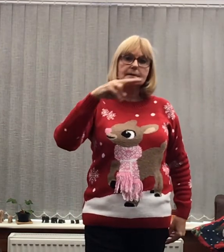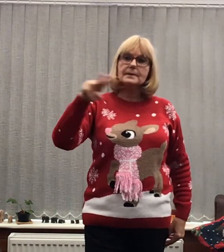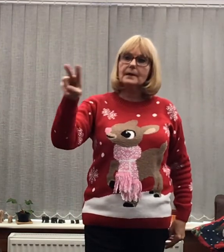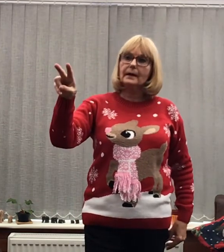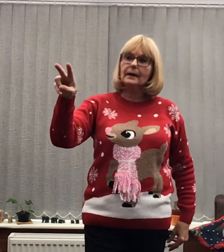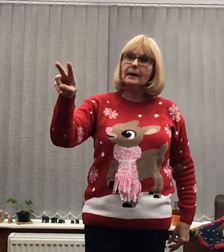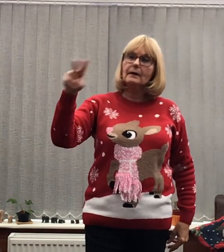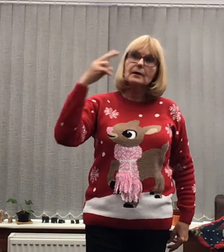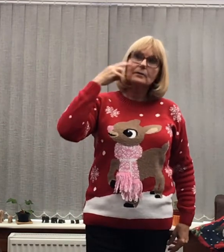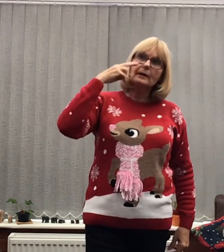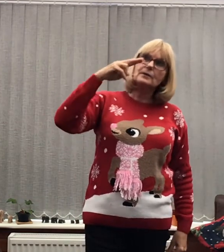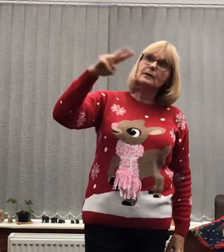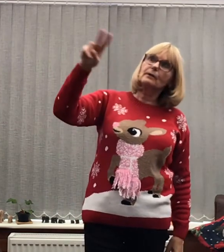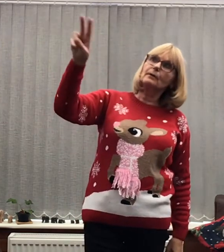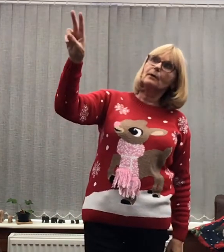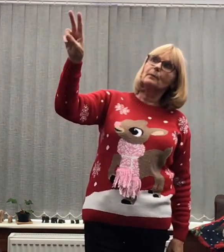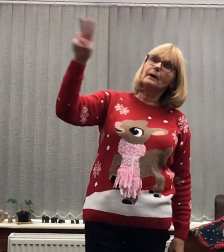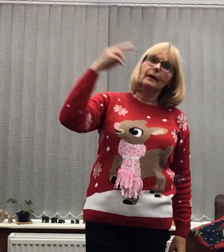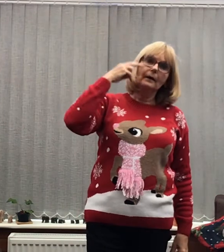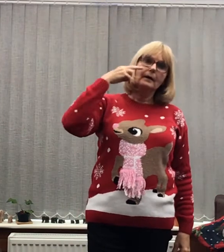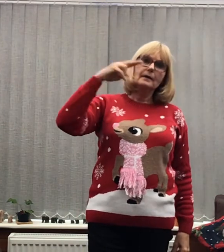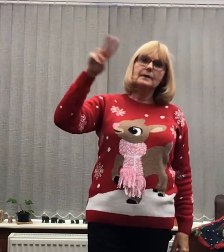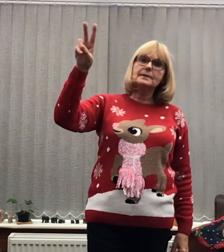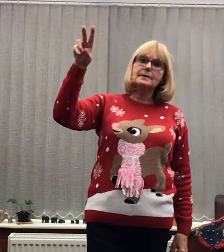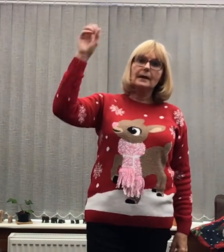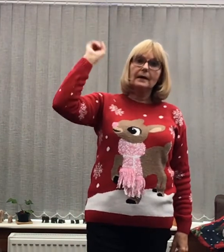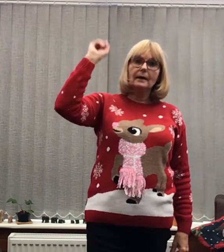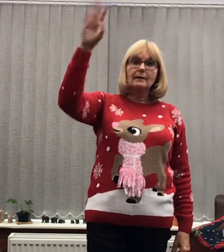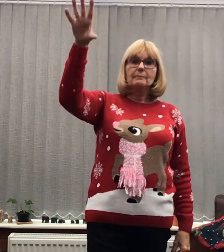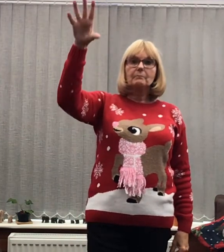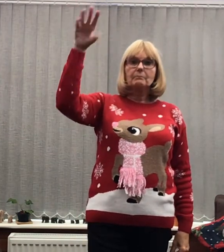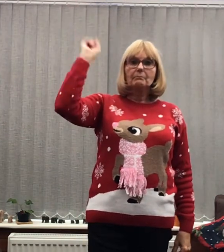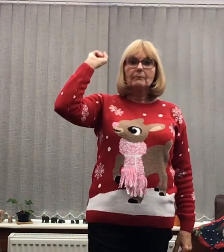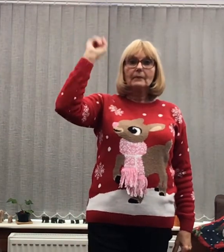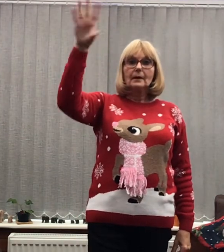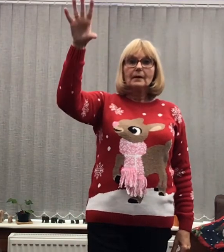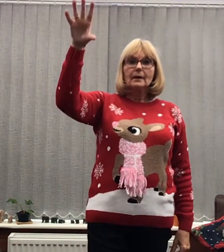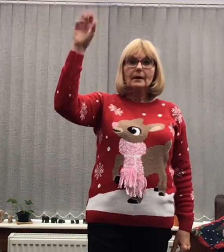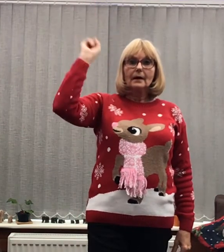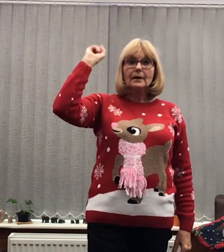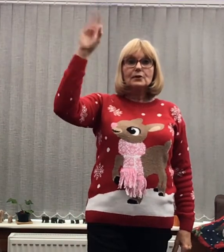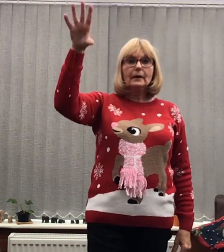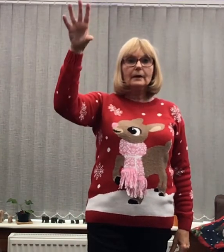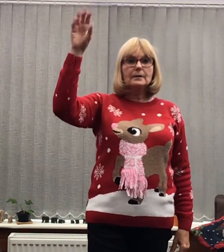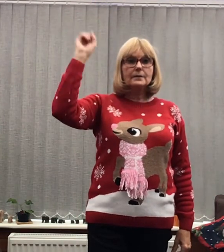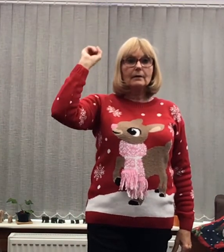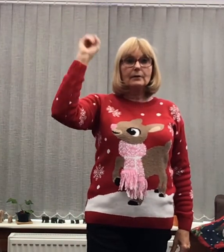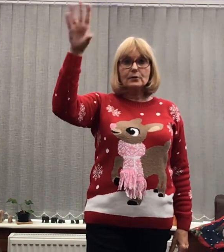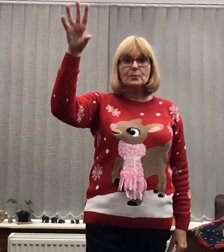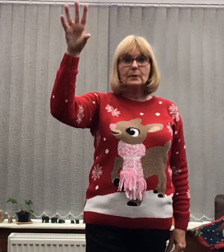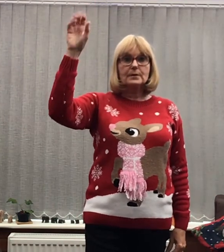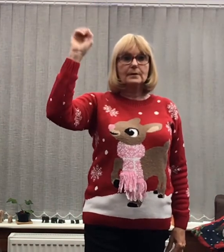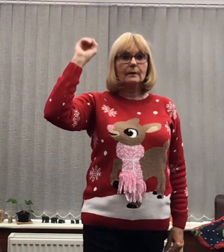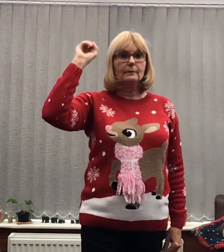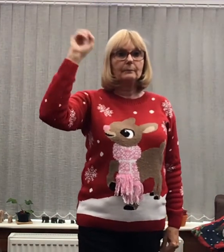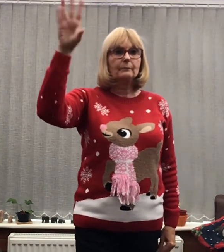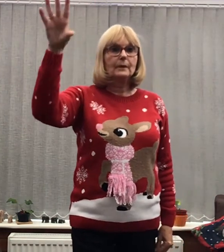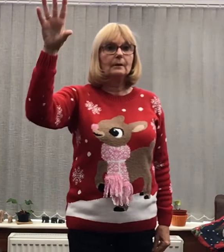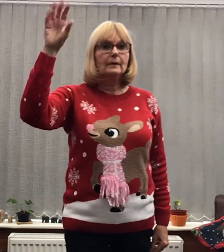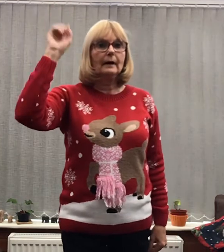see So actually you're going up high They see A shining star Just one star Okay